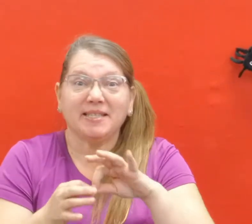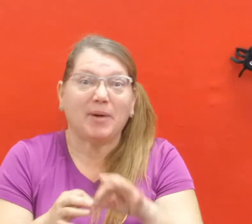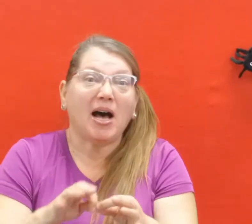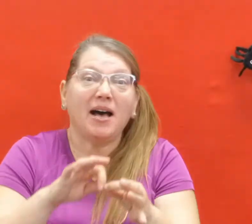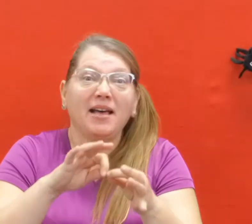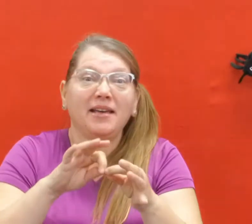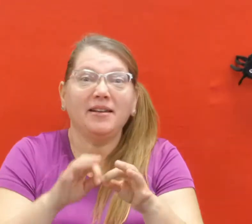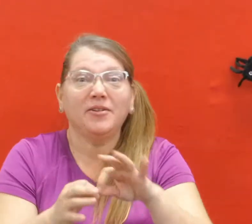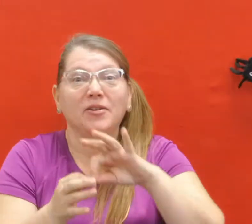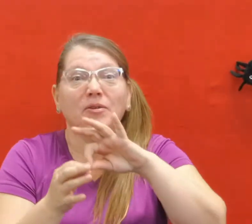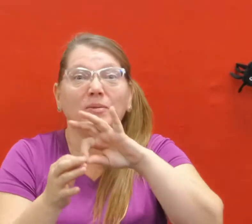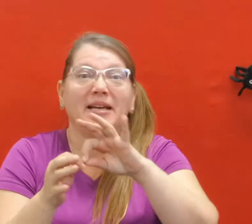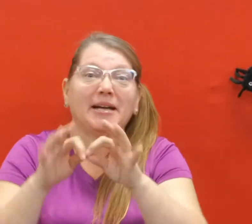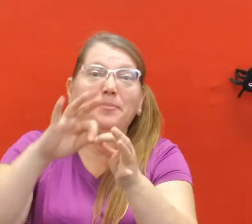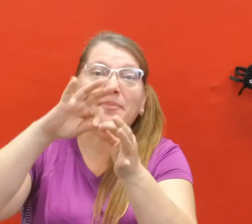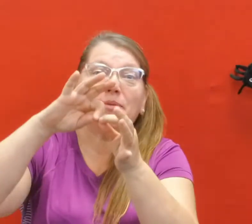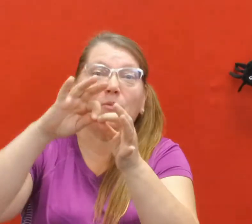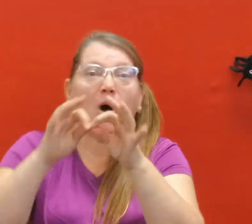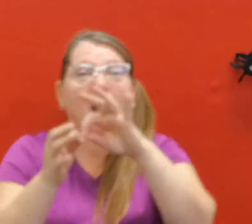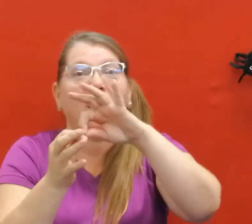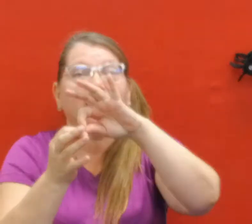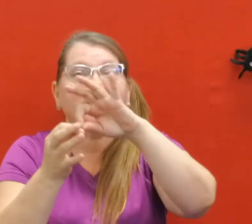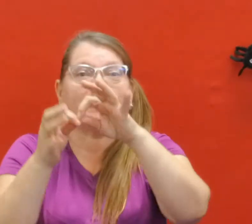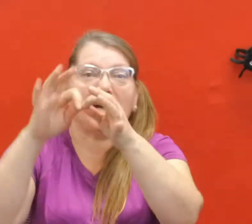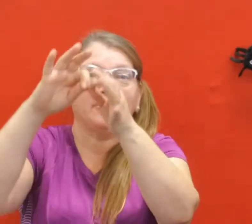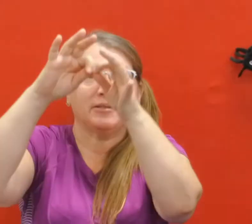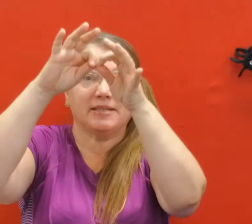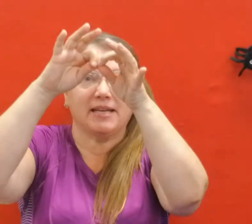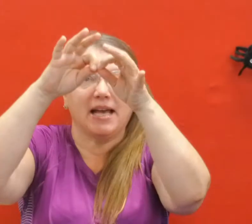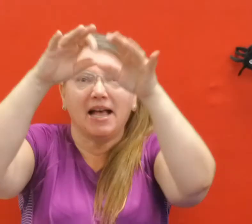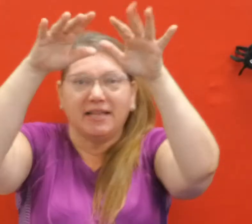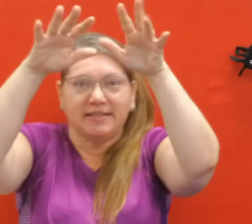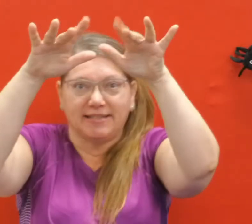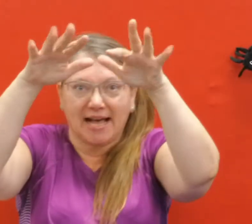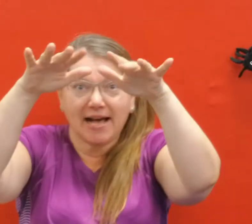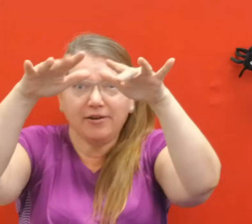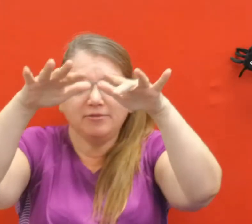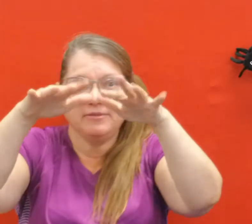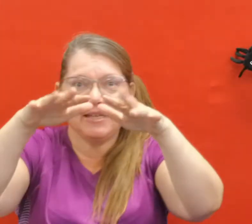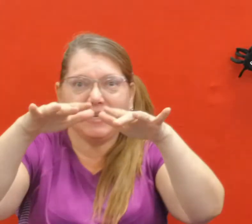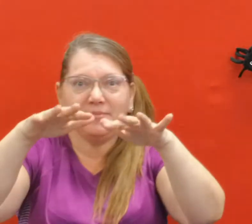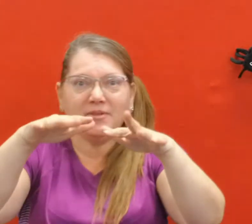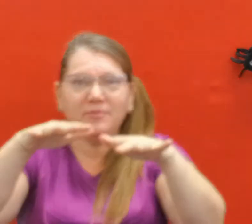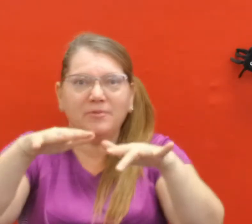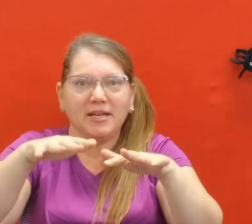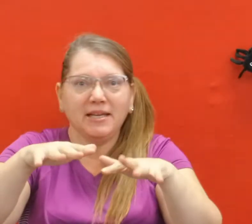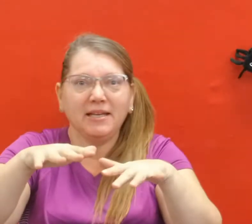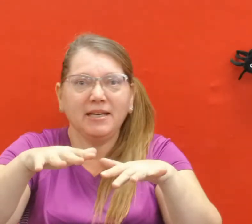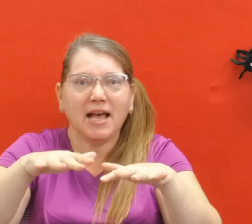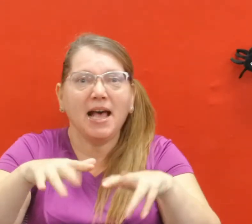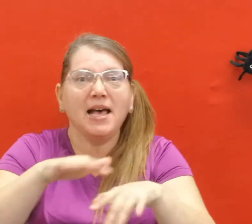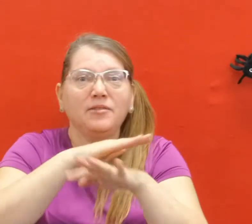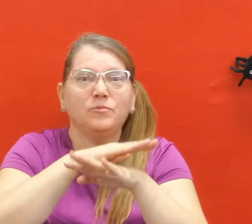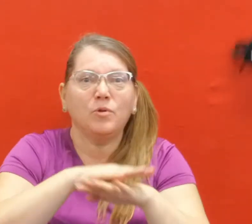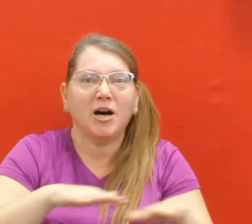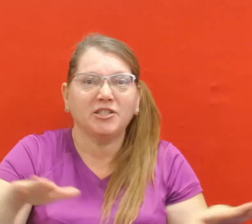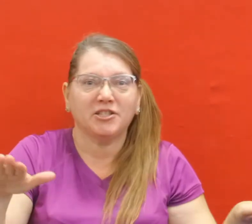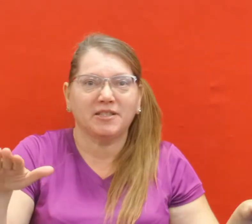spider went up the water spout. Down came the rain and washed the